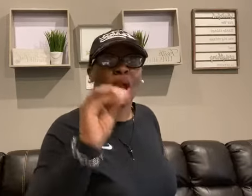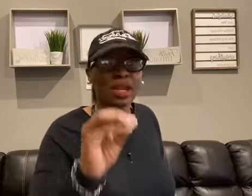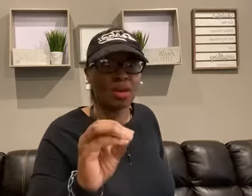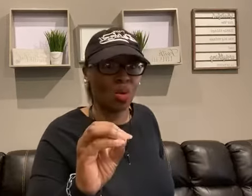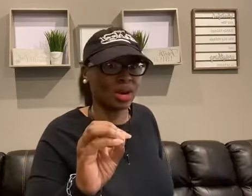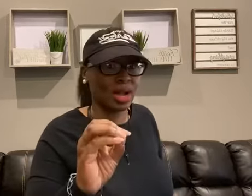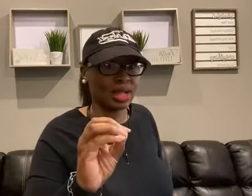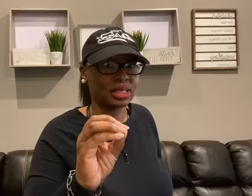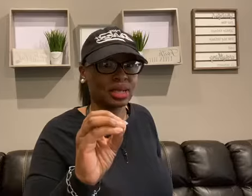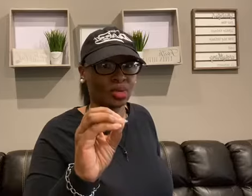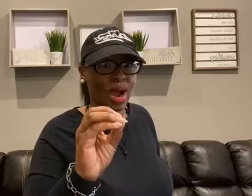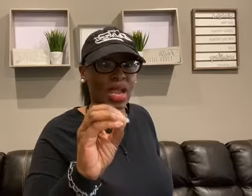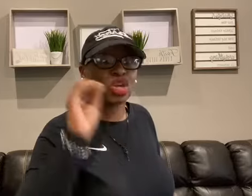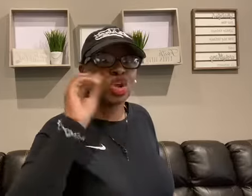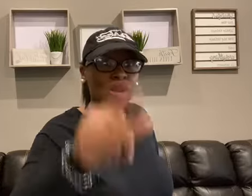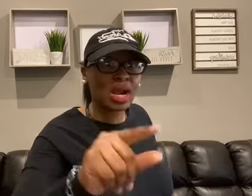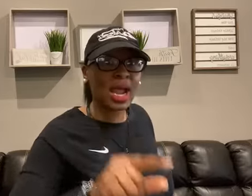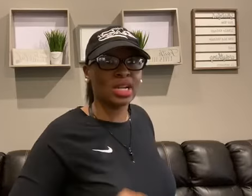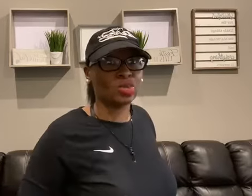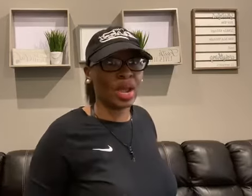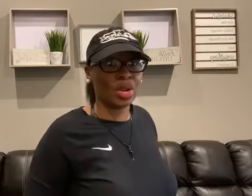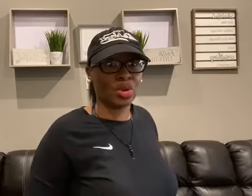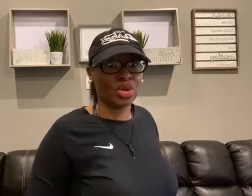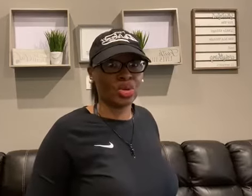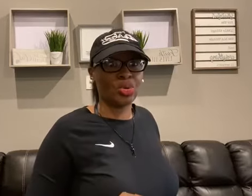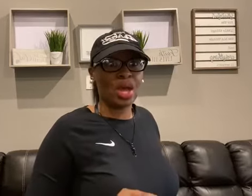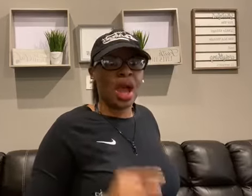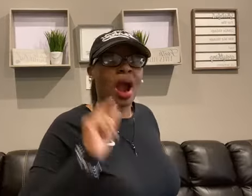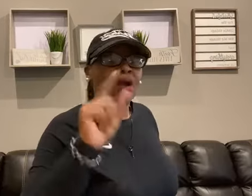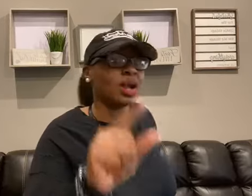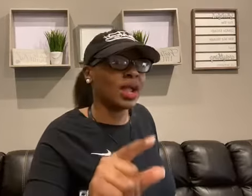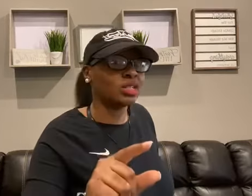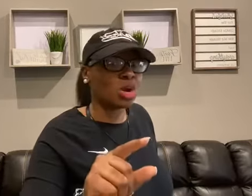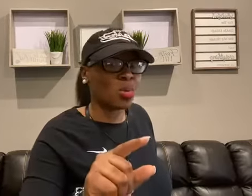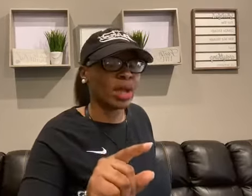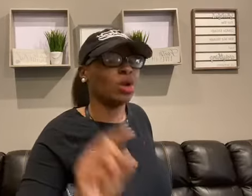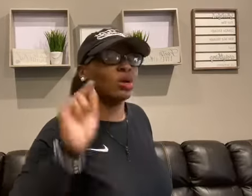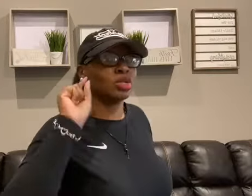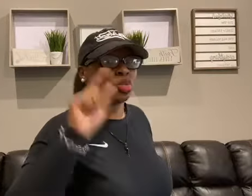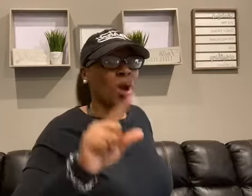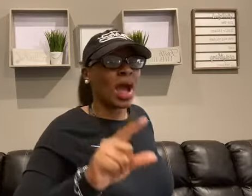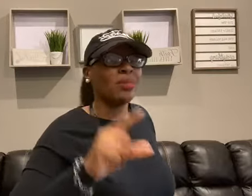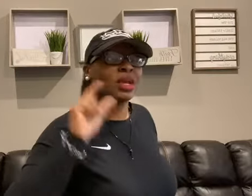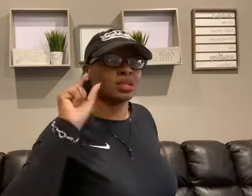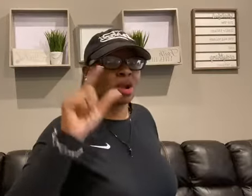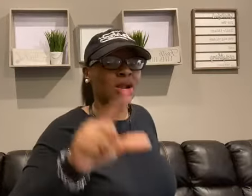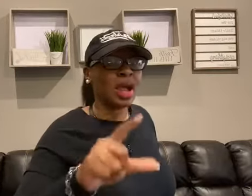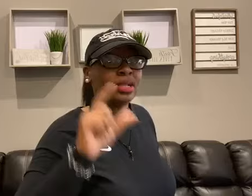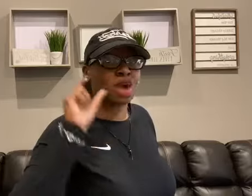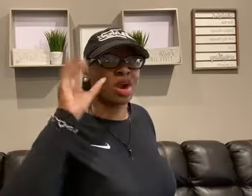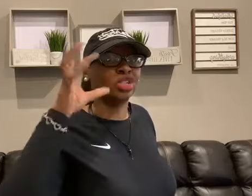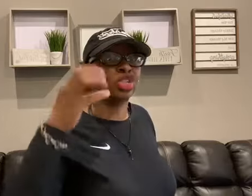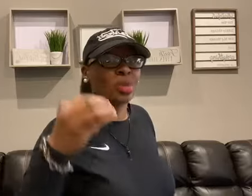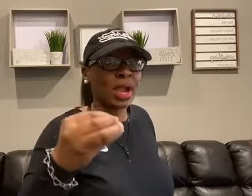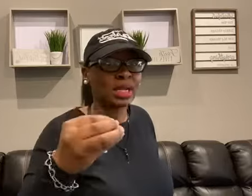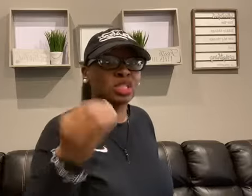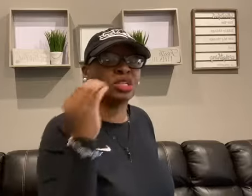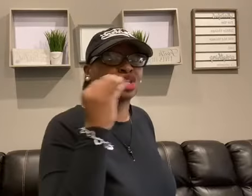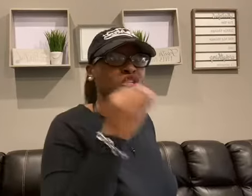waiting on us, right? Your client is waiting on you. Our clients are waiting on us. Why? Because our clients are attracted to the